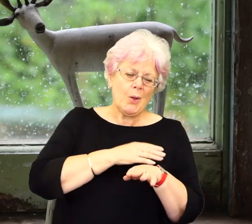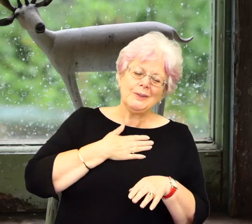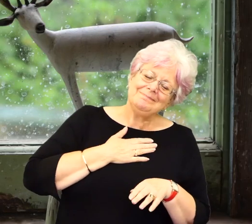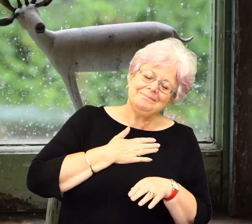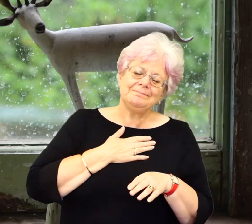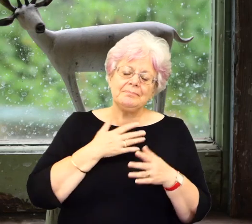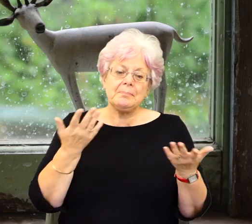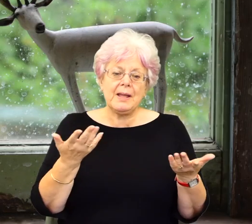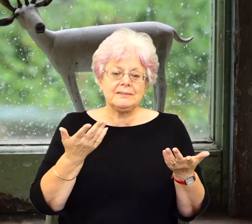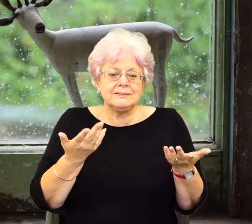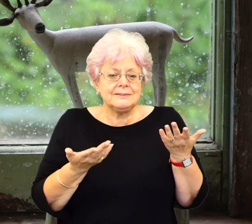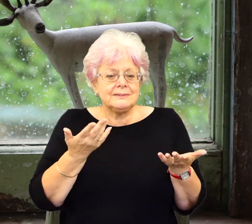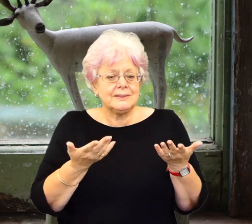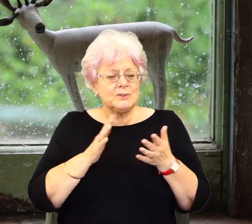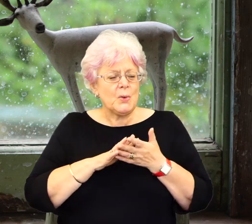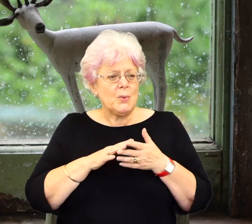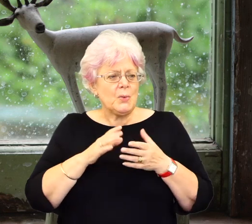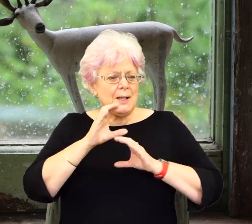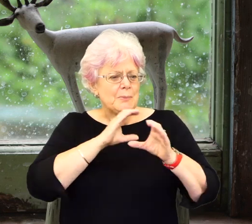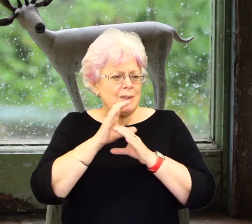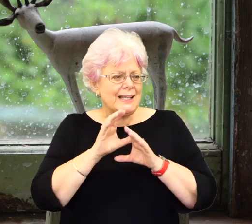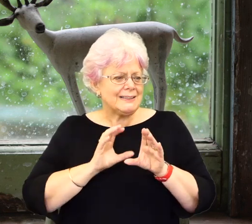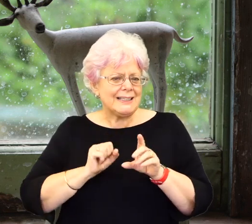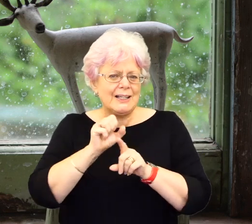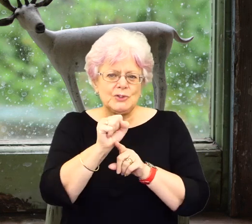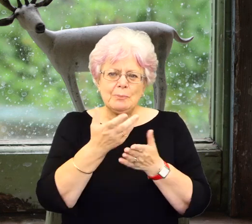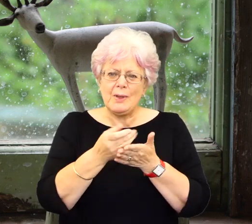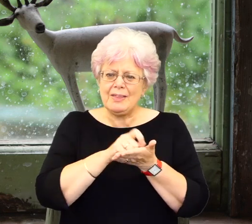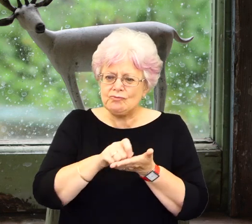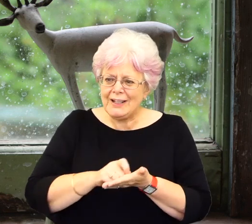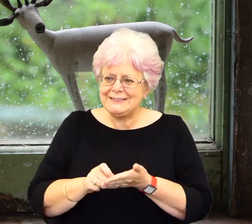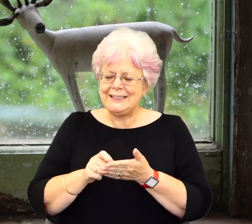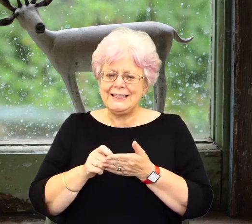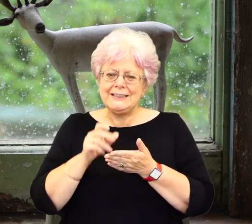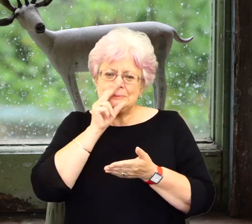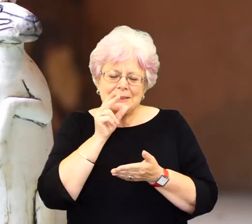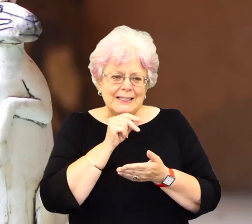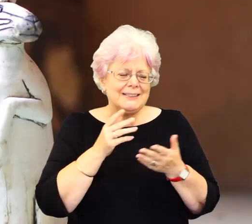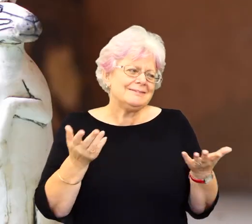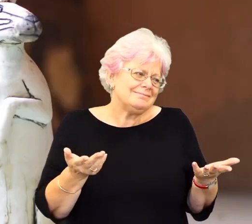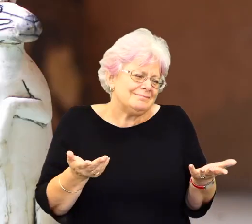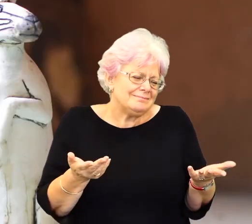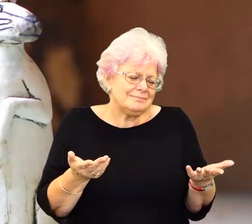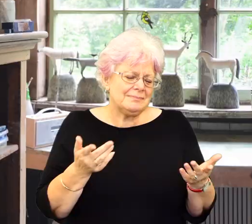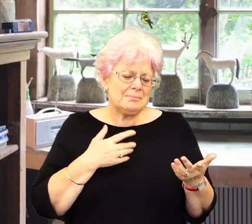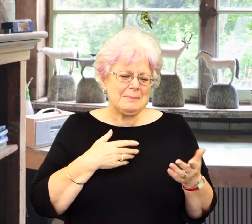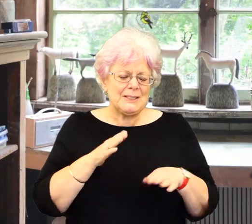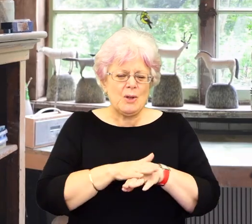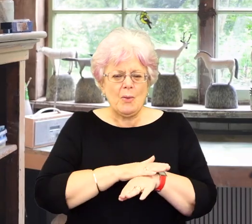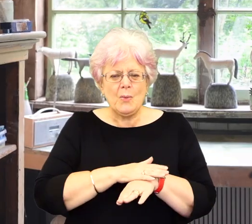in catching up with normal speaking and, um, communicating work and writing things. I think because of my mother's